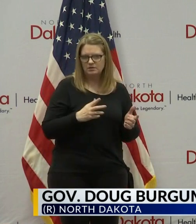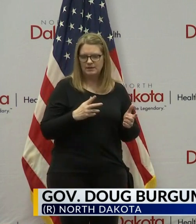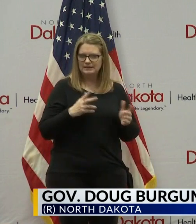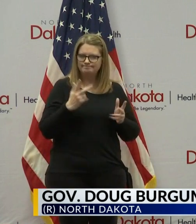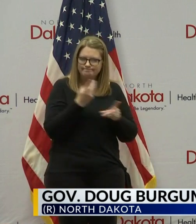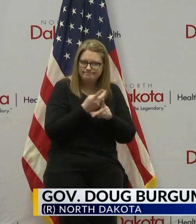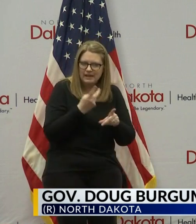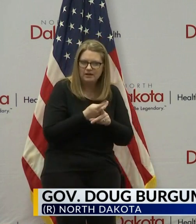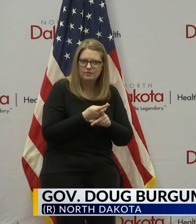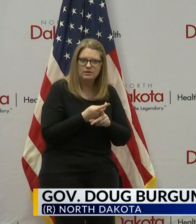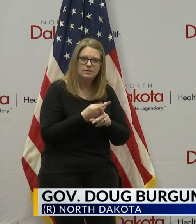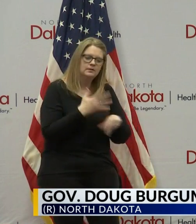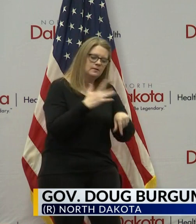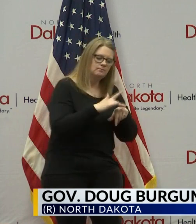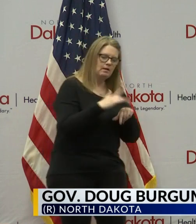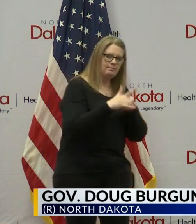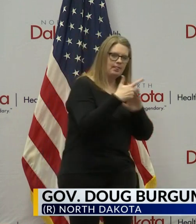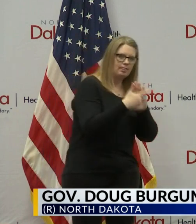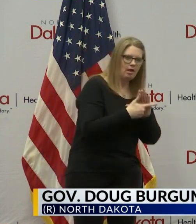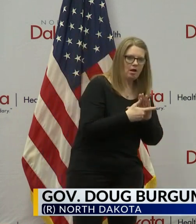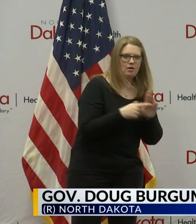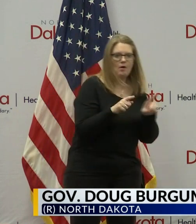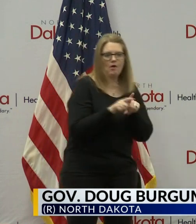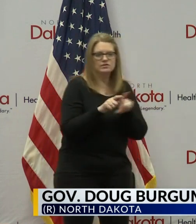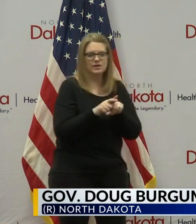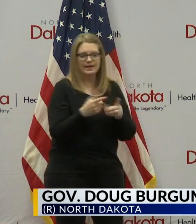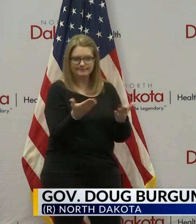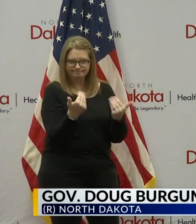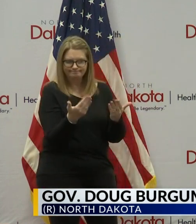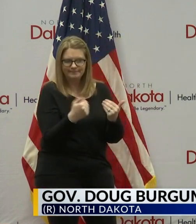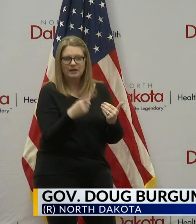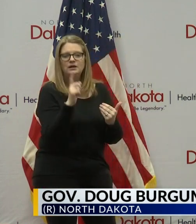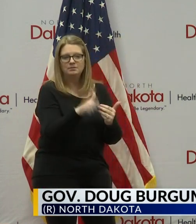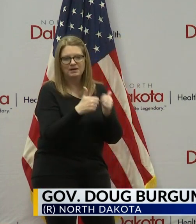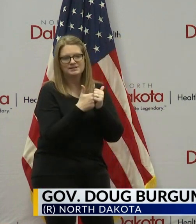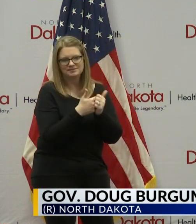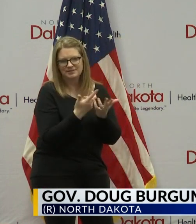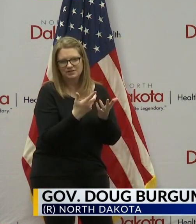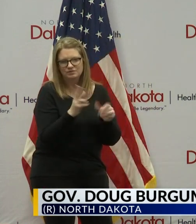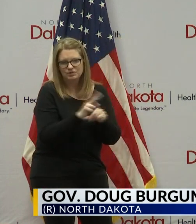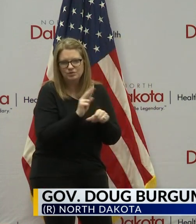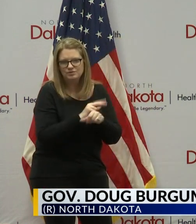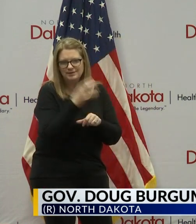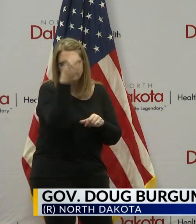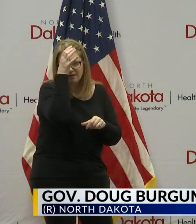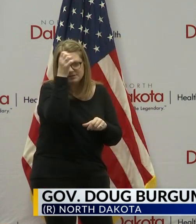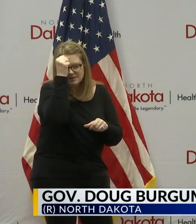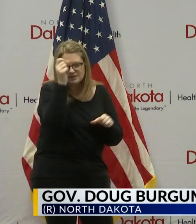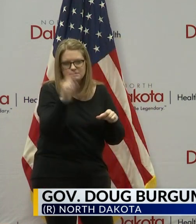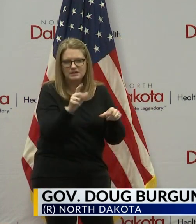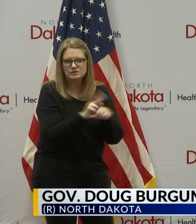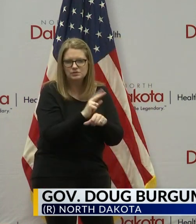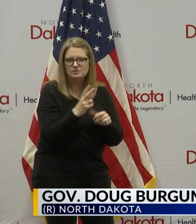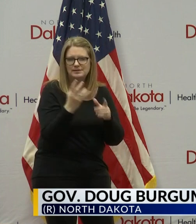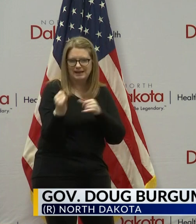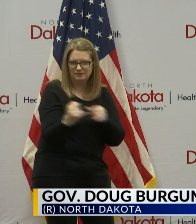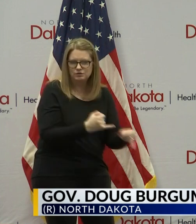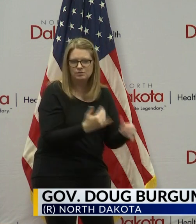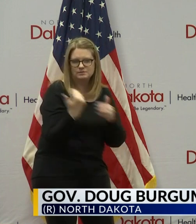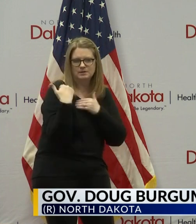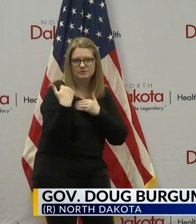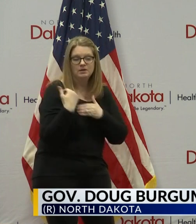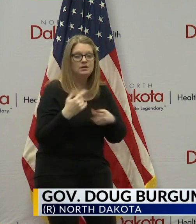available law with appealing to individual responsibility. We know that, that the GE LM